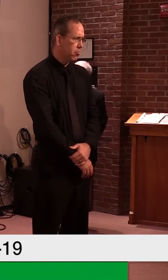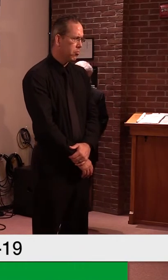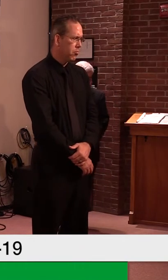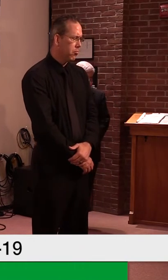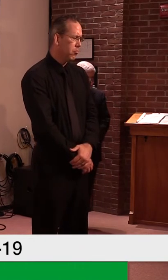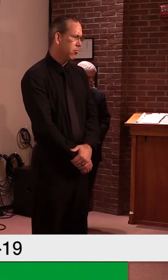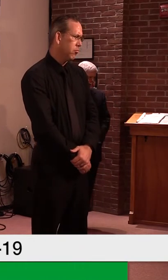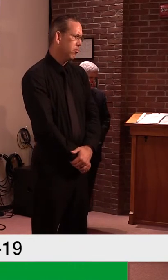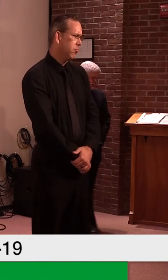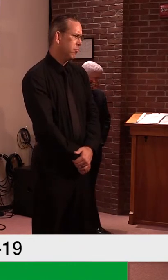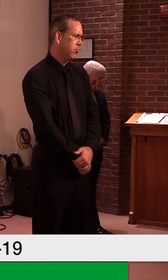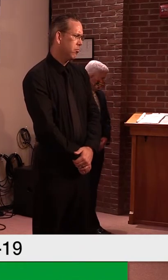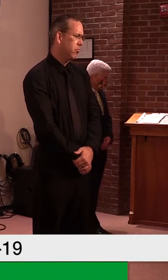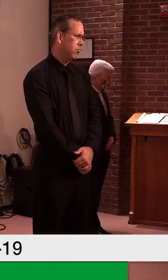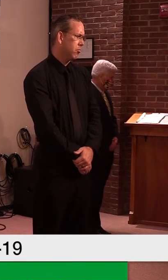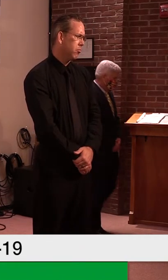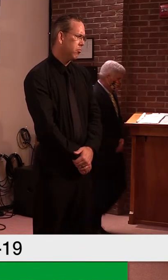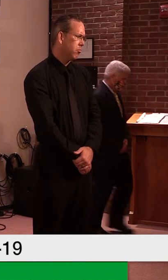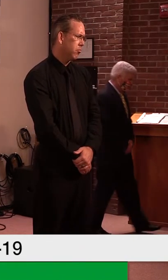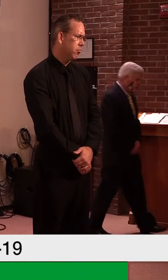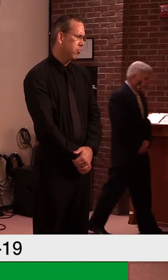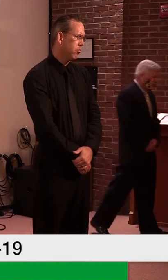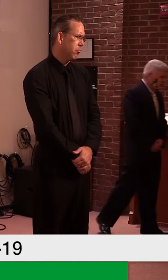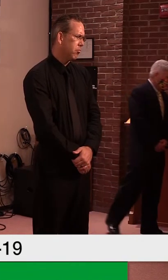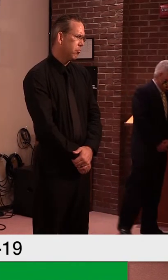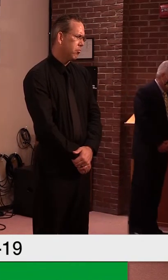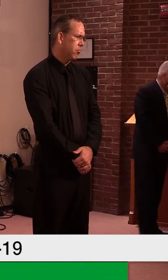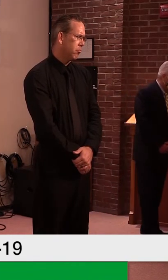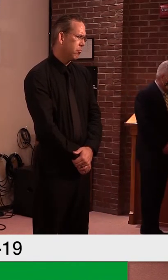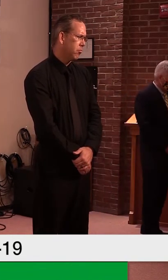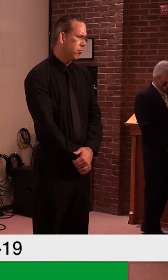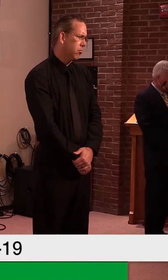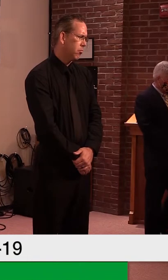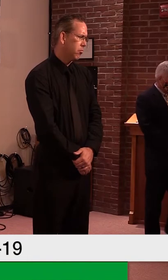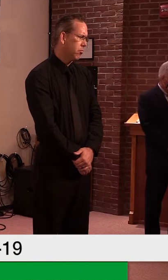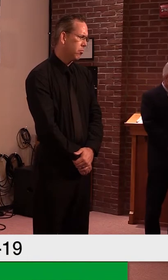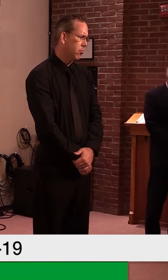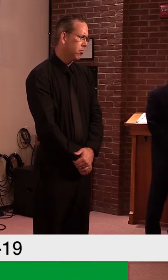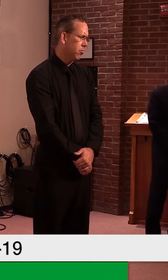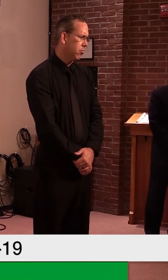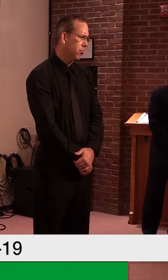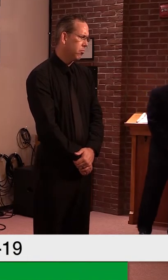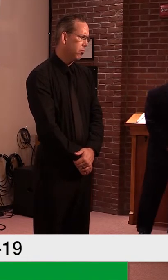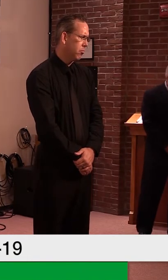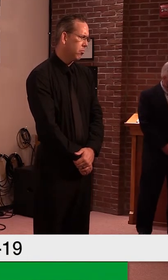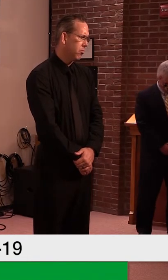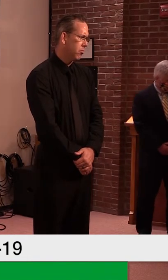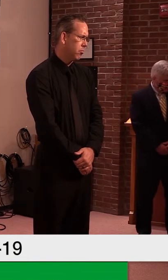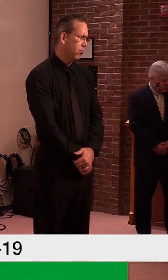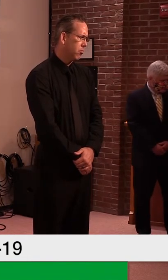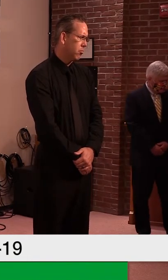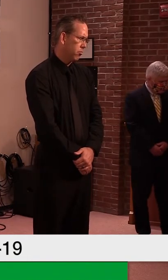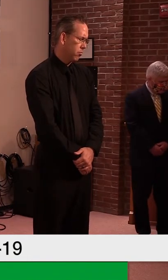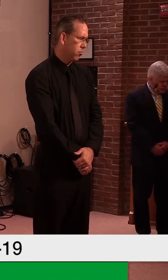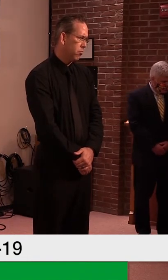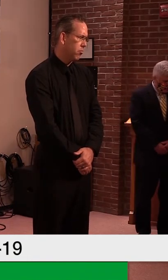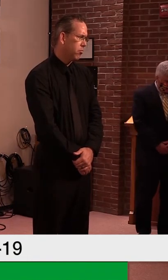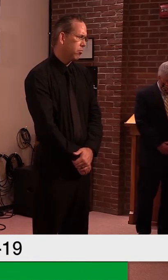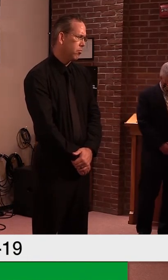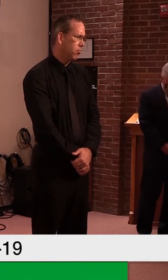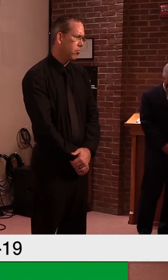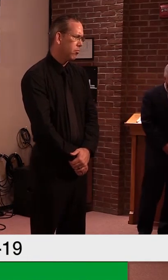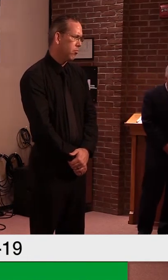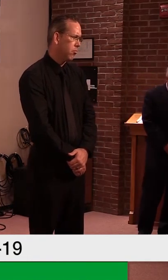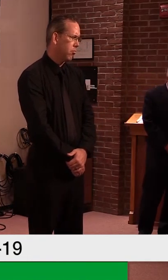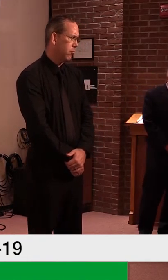seven different, the seven different viruses are ID. And, you know, there's SARS-CoV-2, MERS